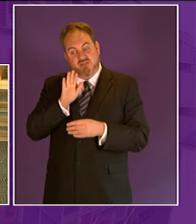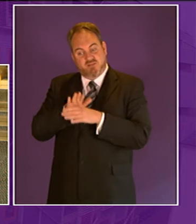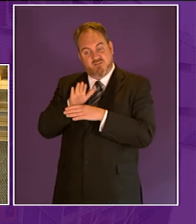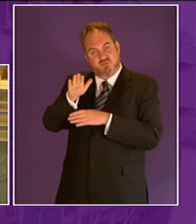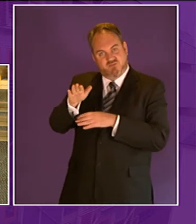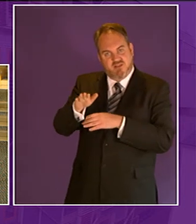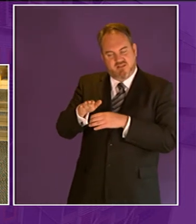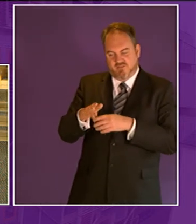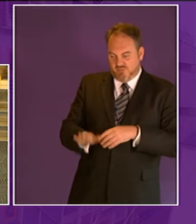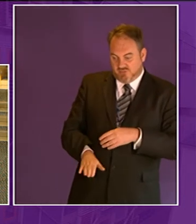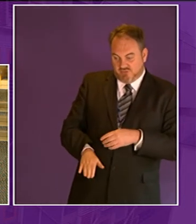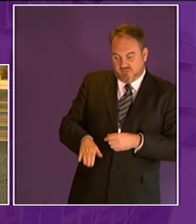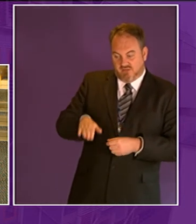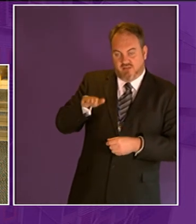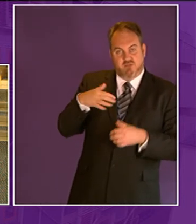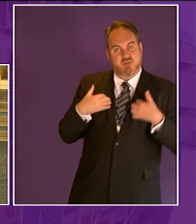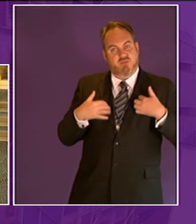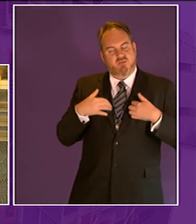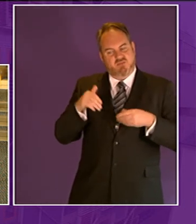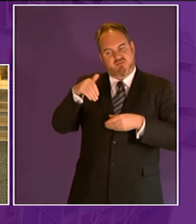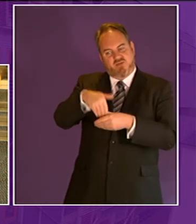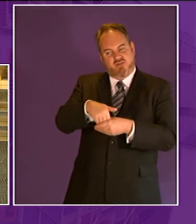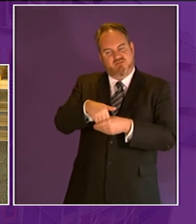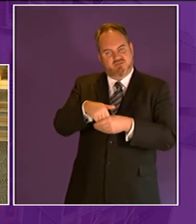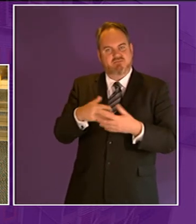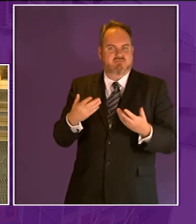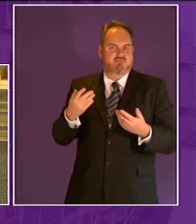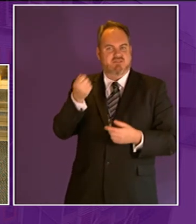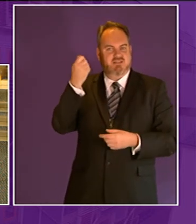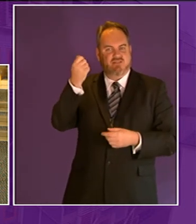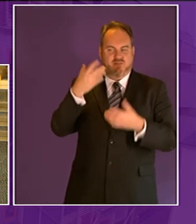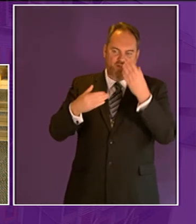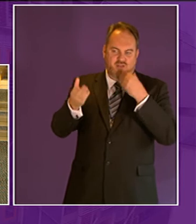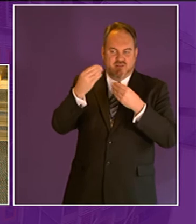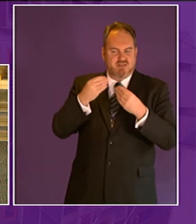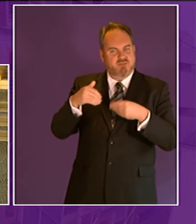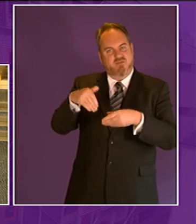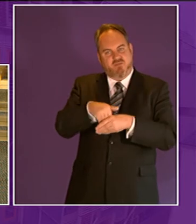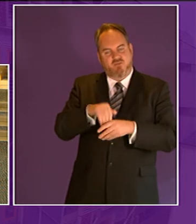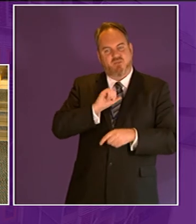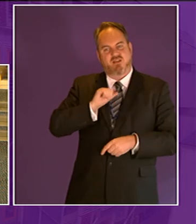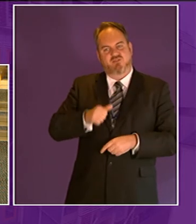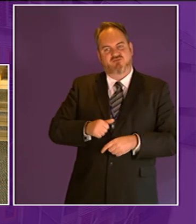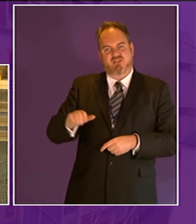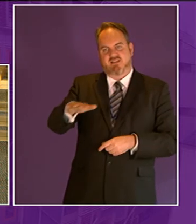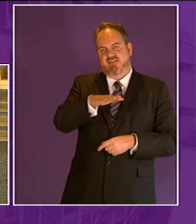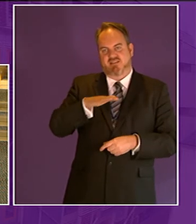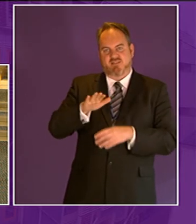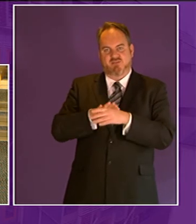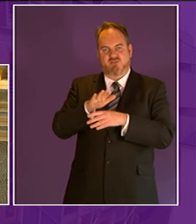and enjoyment for children and young people motivating them to become successful learners and to develop as healthy confident imaginative and